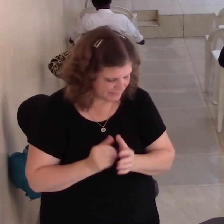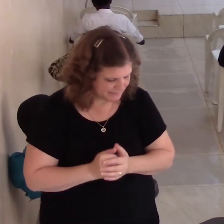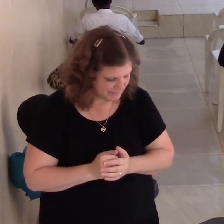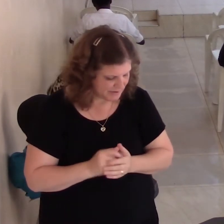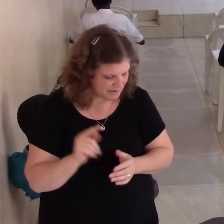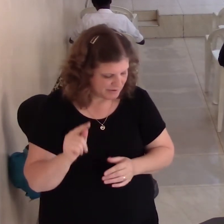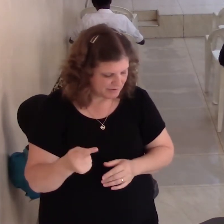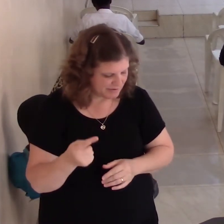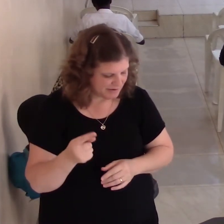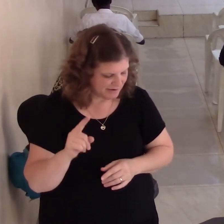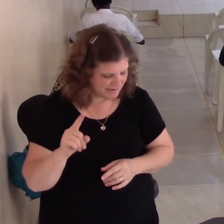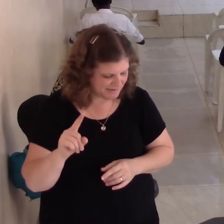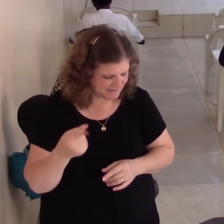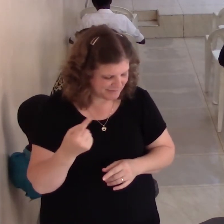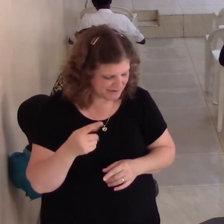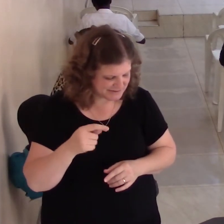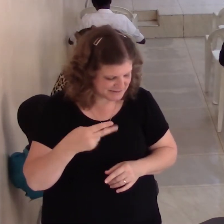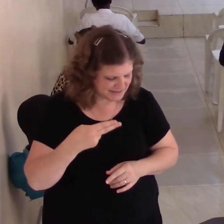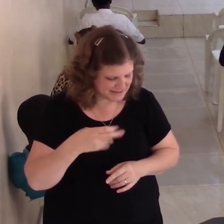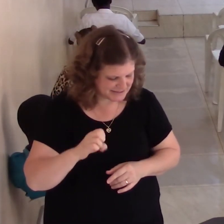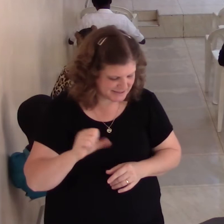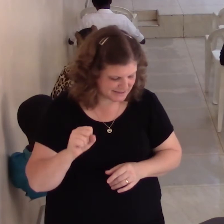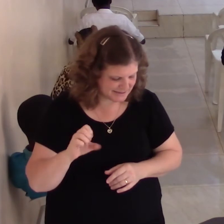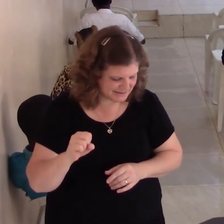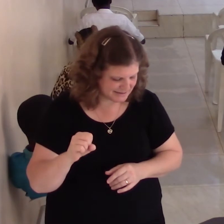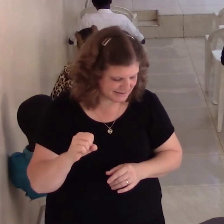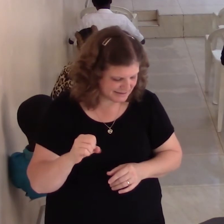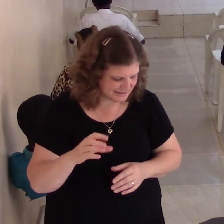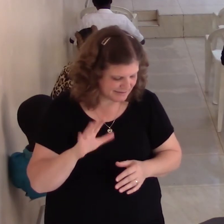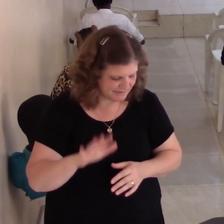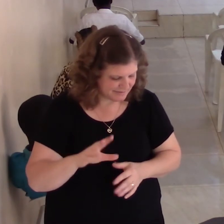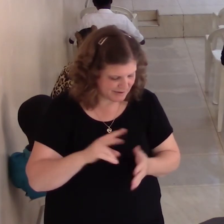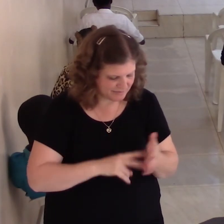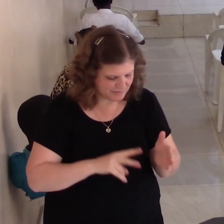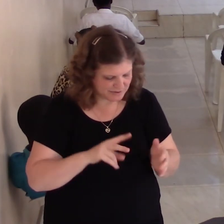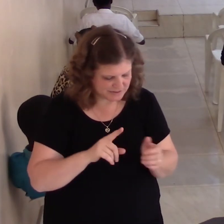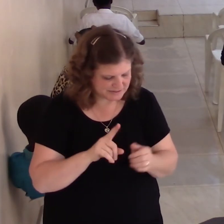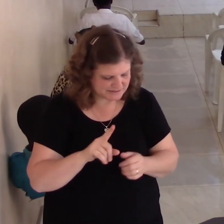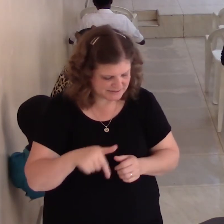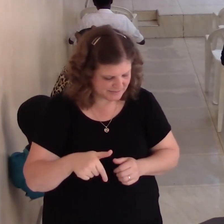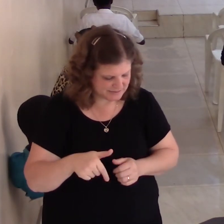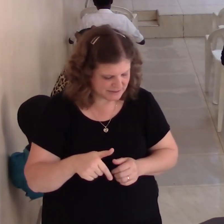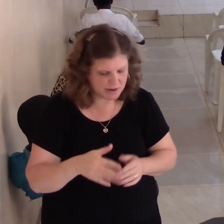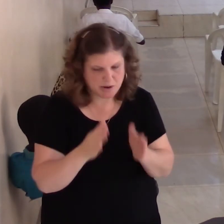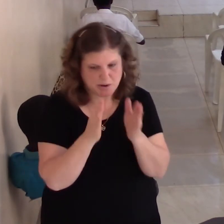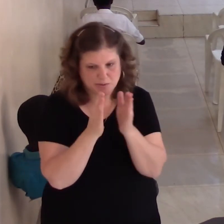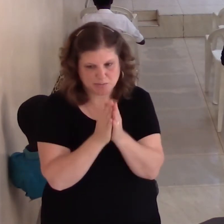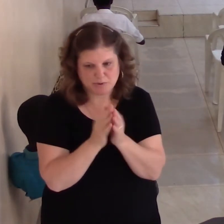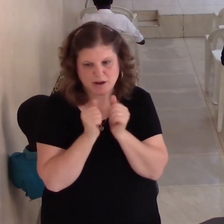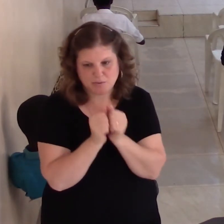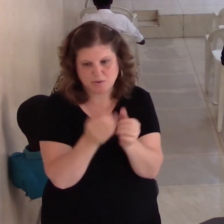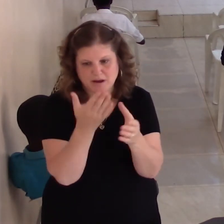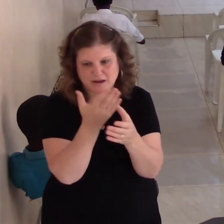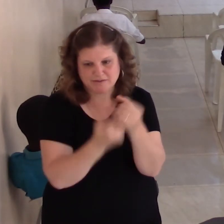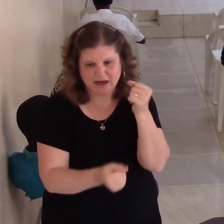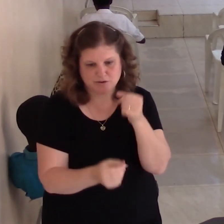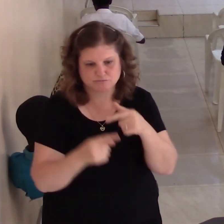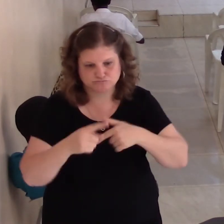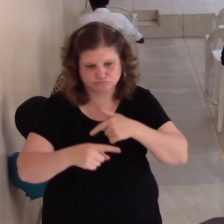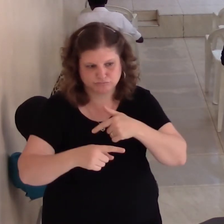17? Pray without what? Ceasing. Ceasing. What do mean? can say that you continue adding to a prayer. What do